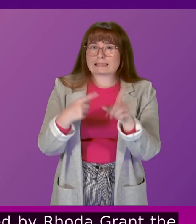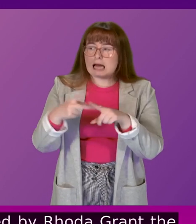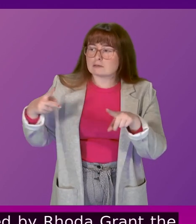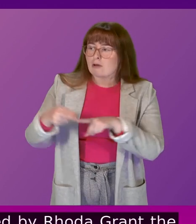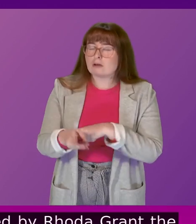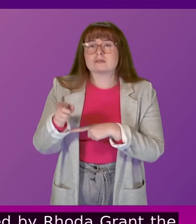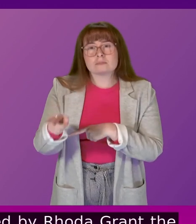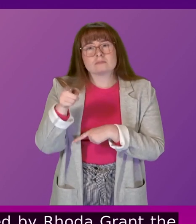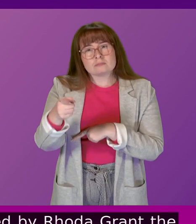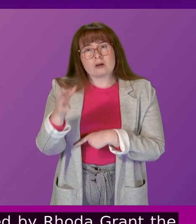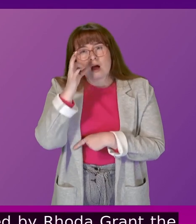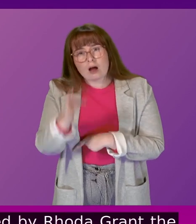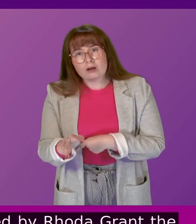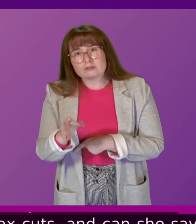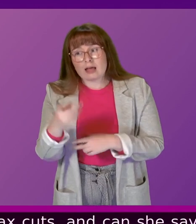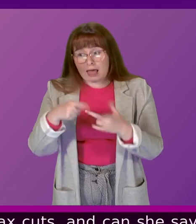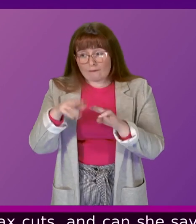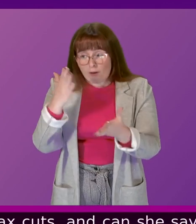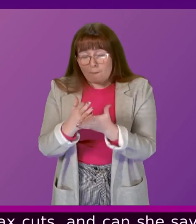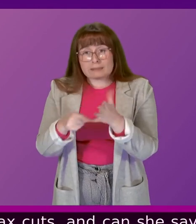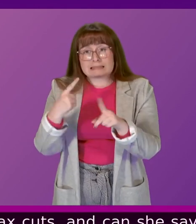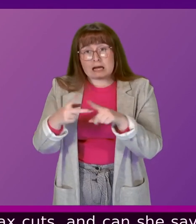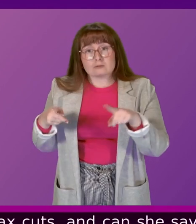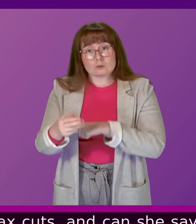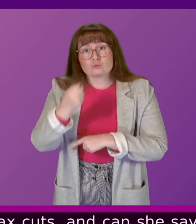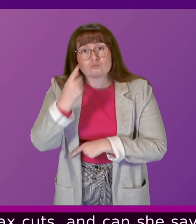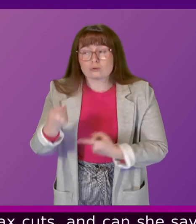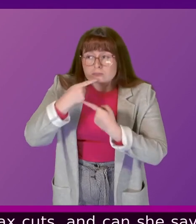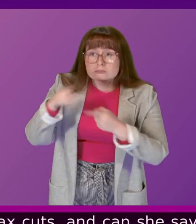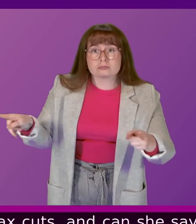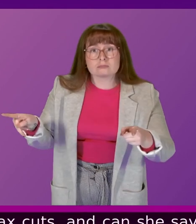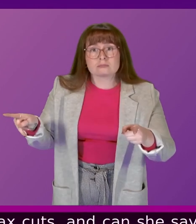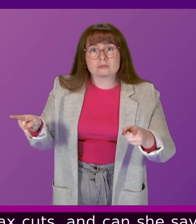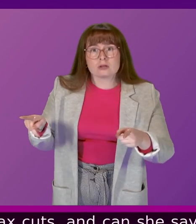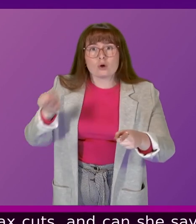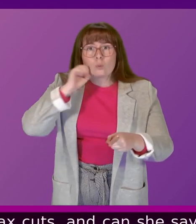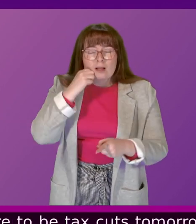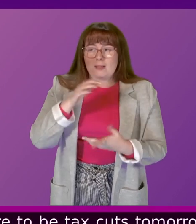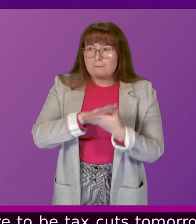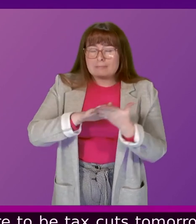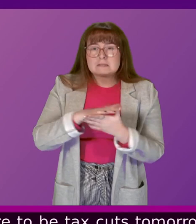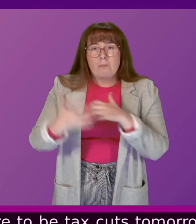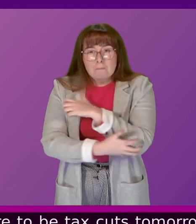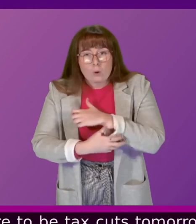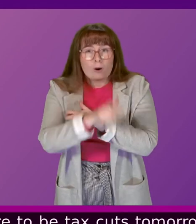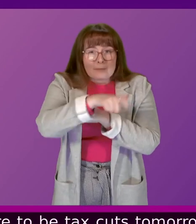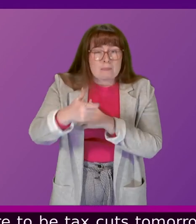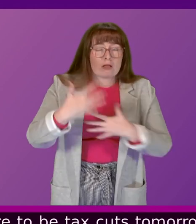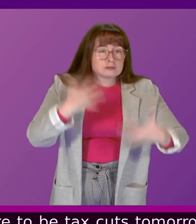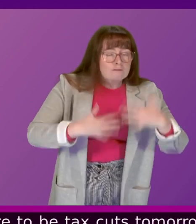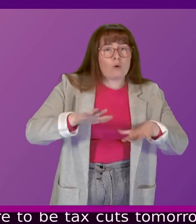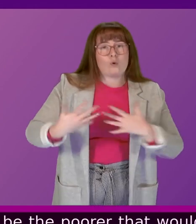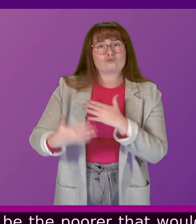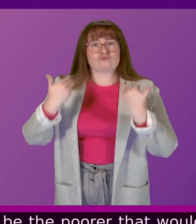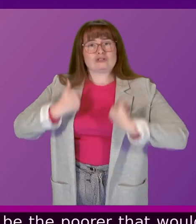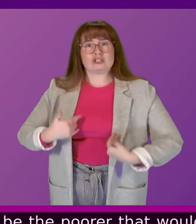can she say does she think that if there were to be tax cuts tomorrow from Westminster that it would be the poorer that would suffer most or the richer that would suffer most?